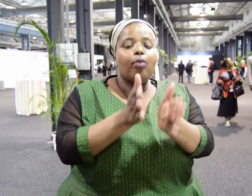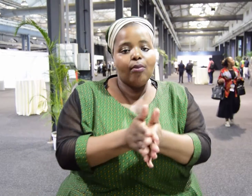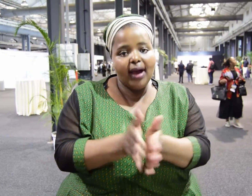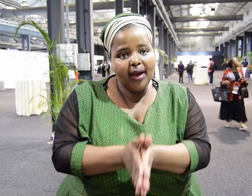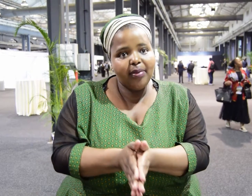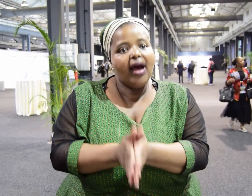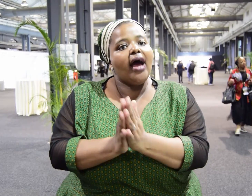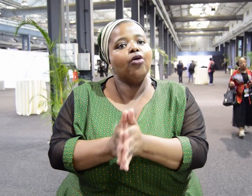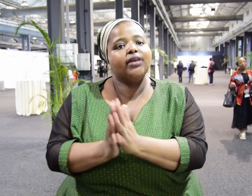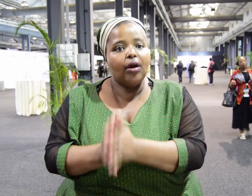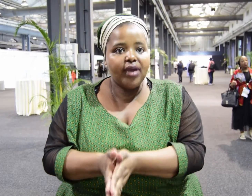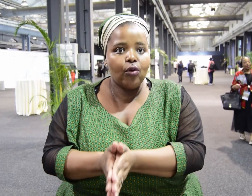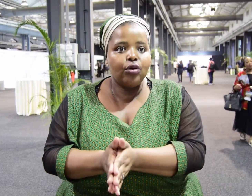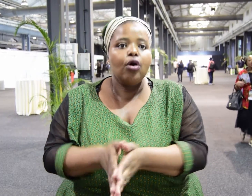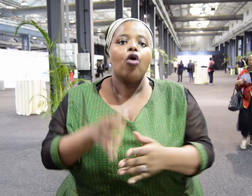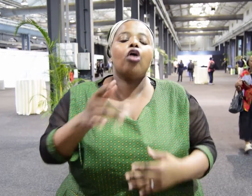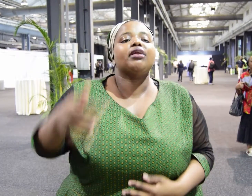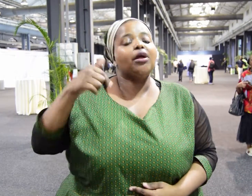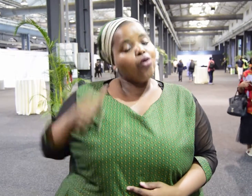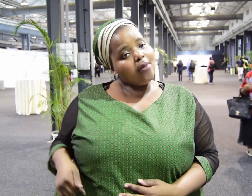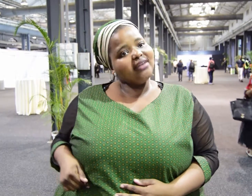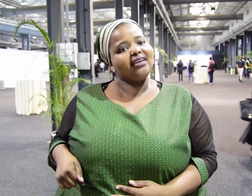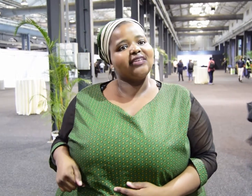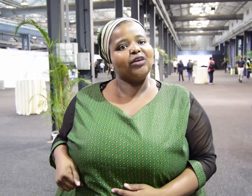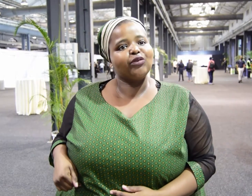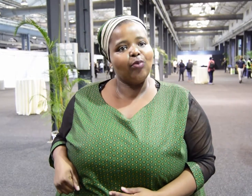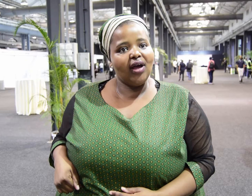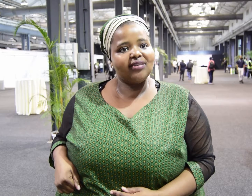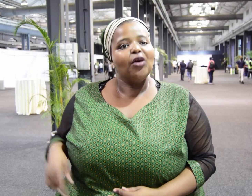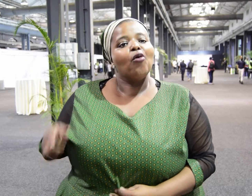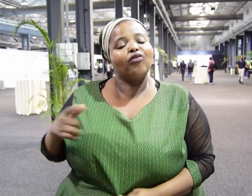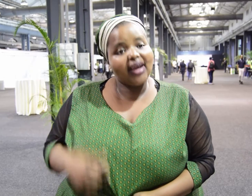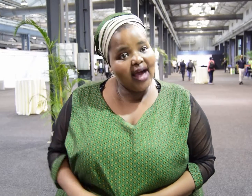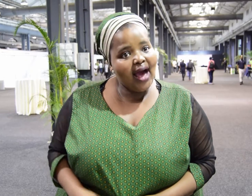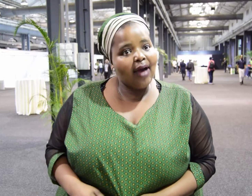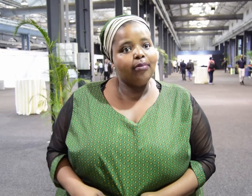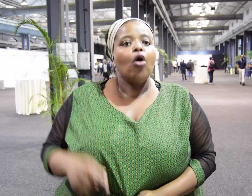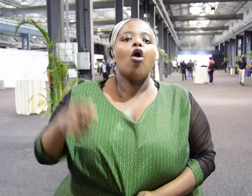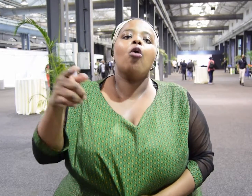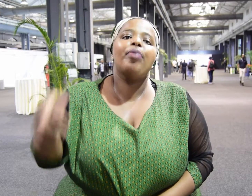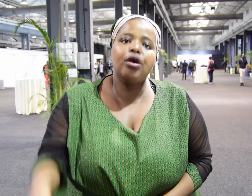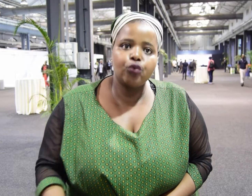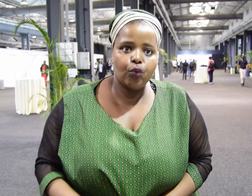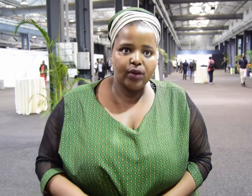that, we need to have child's The child's children that. We may not a